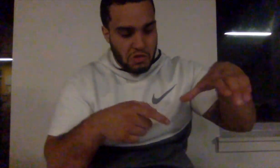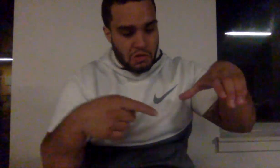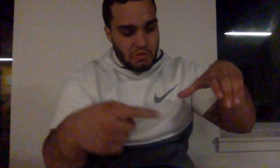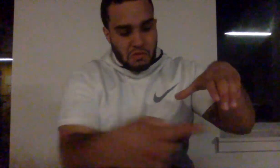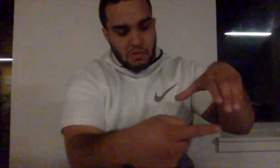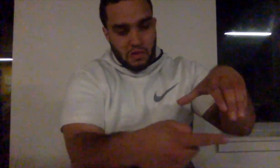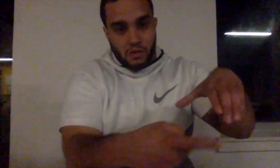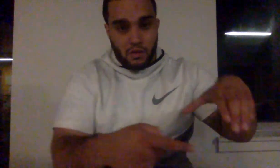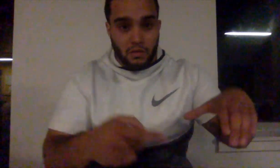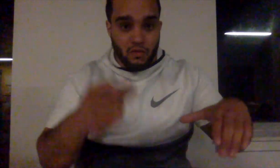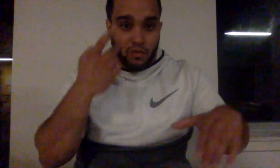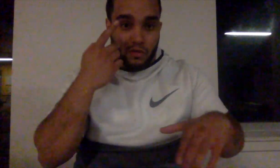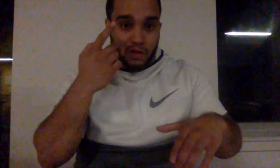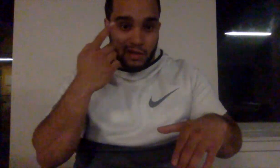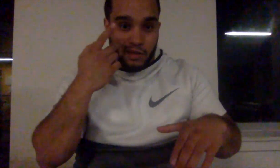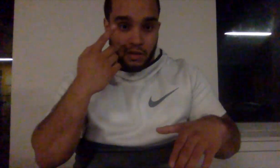it up, I'm up. Let's go.